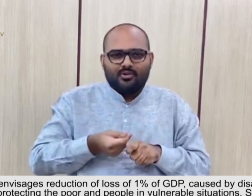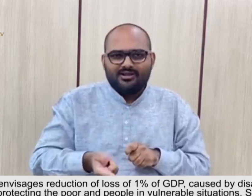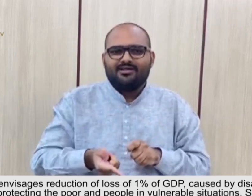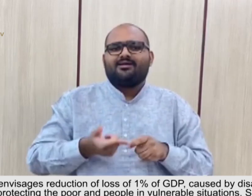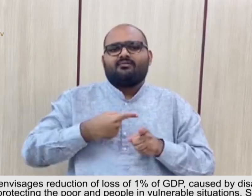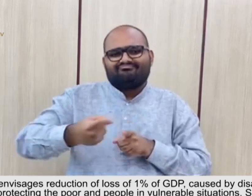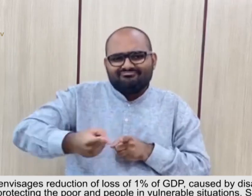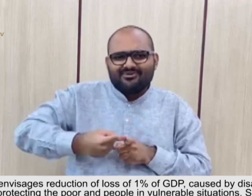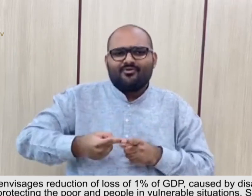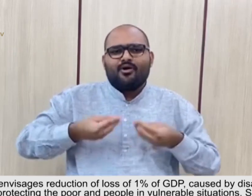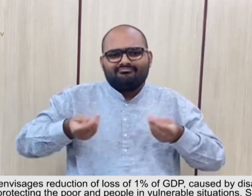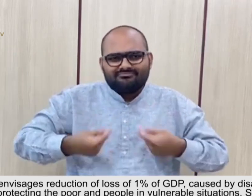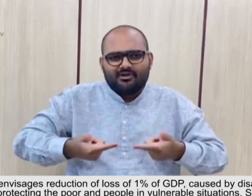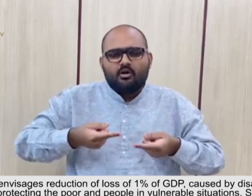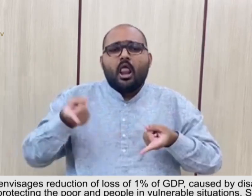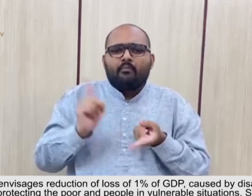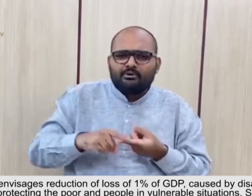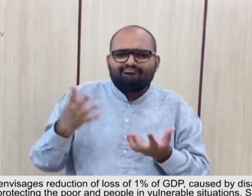So, let's